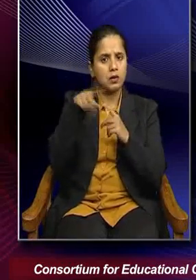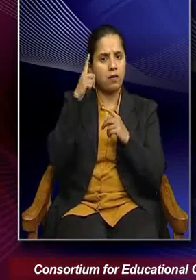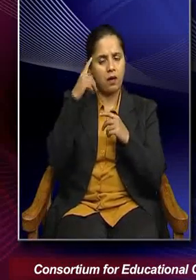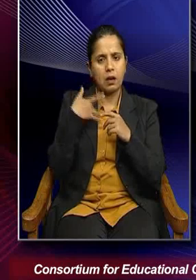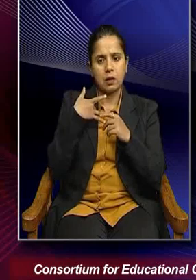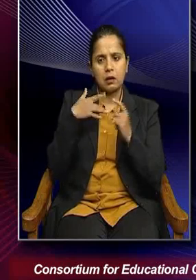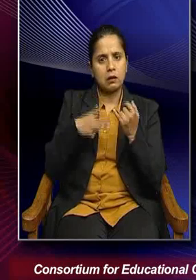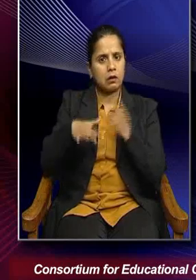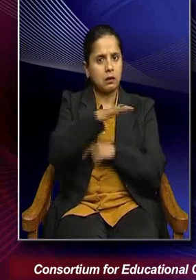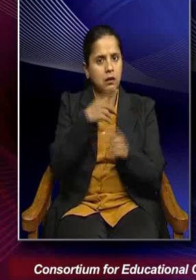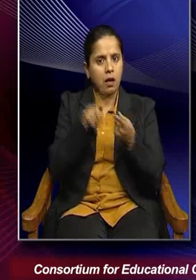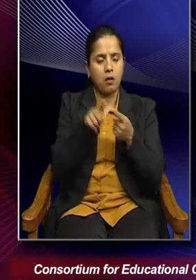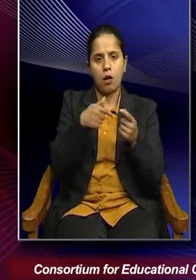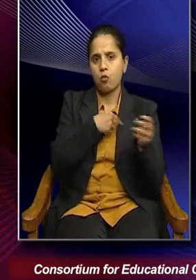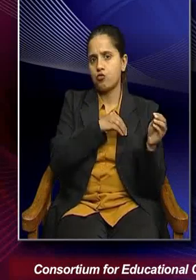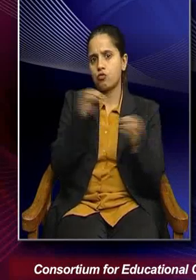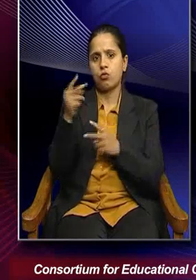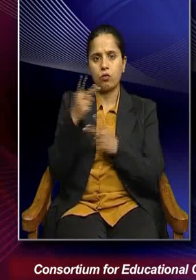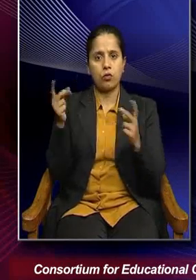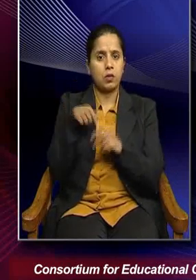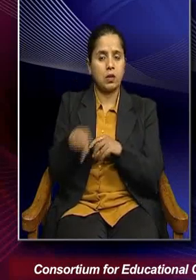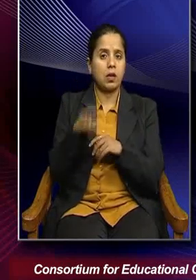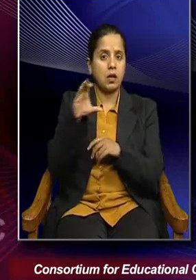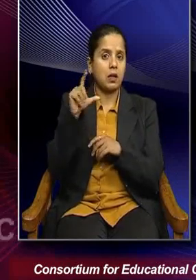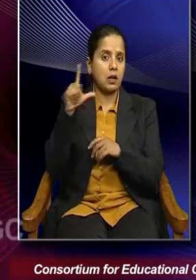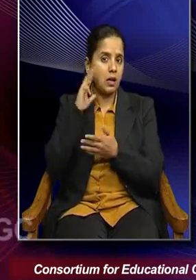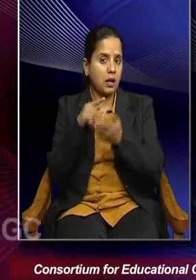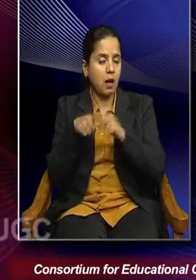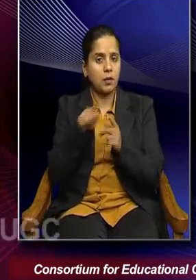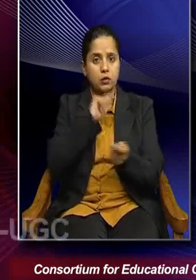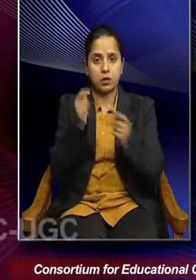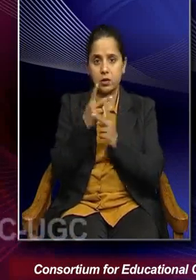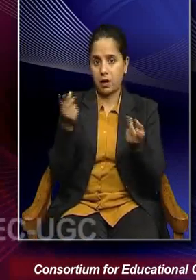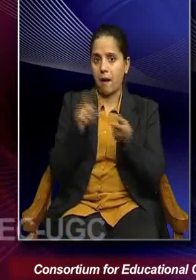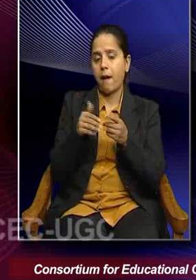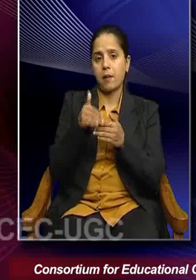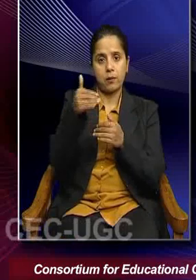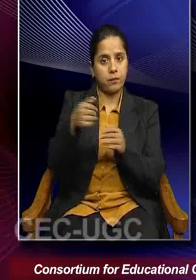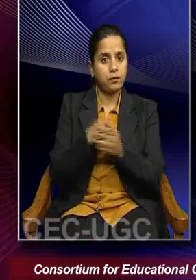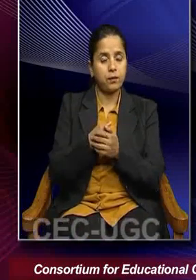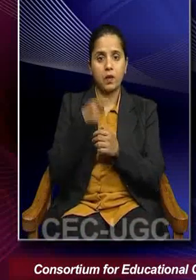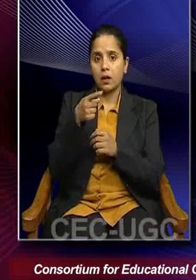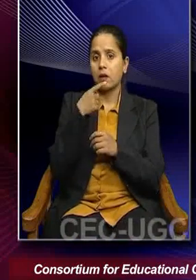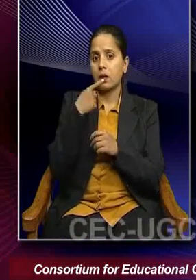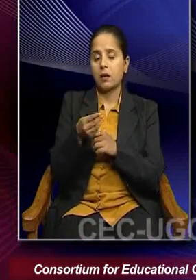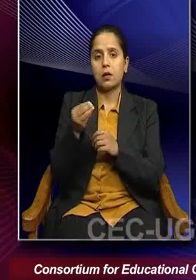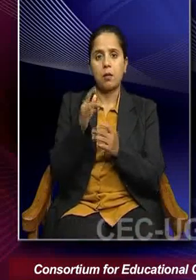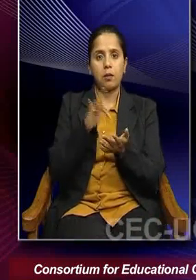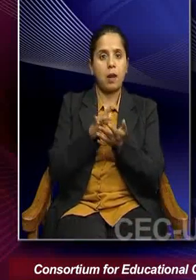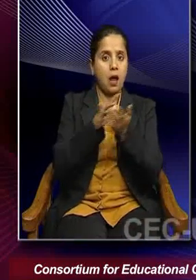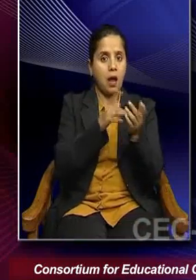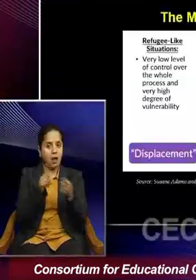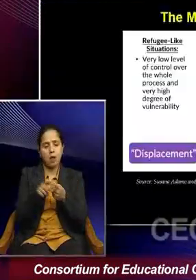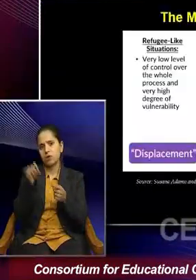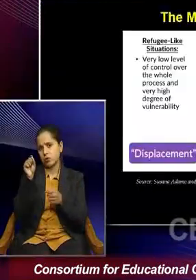situation like a refugee, you know, due to climate change increasing vulnerability. So, there is displacement for